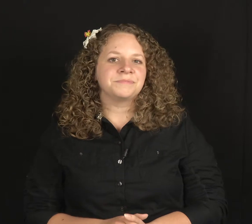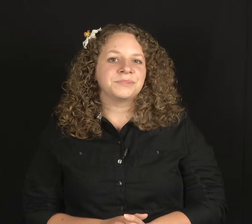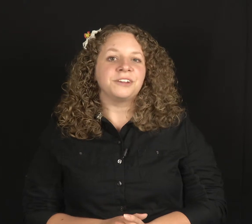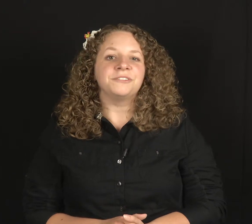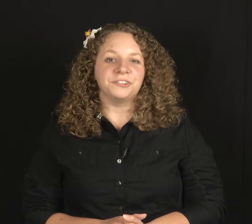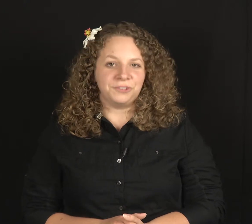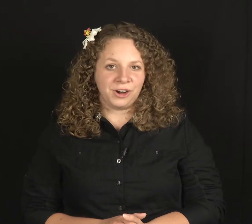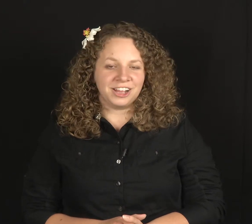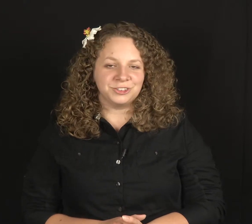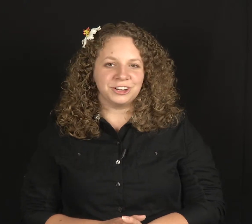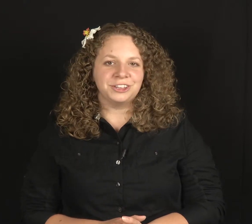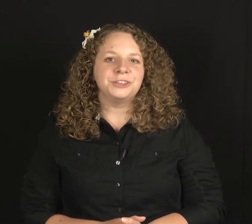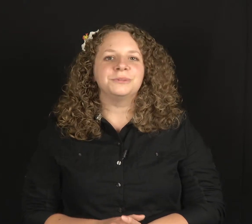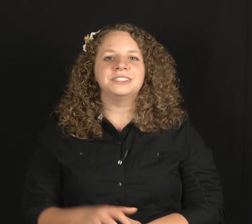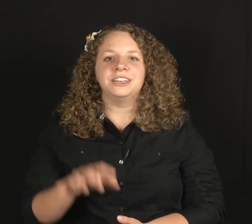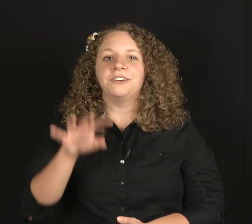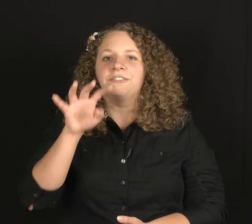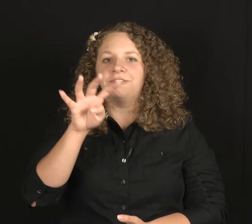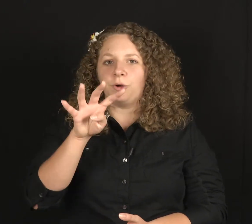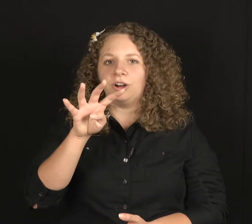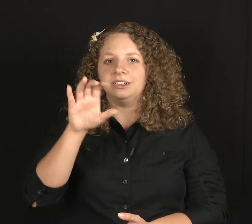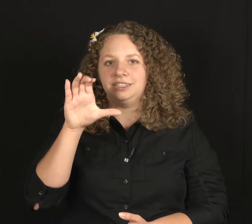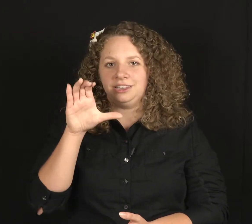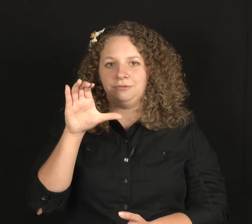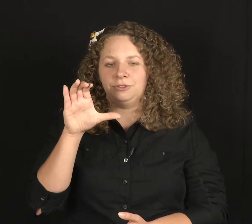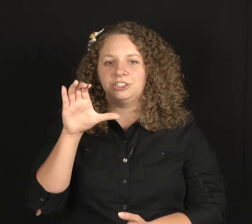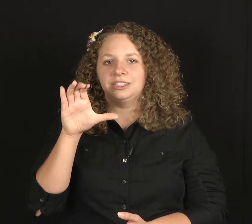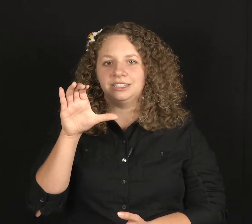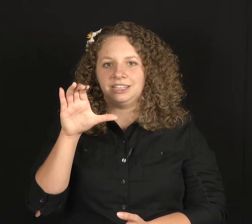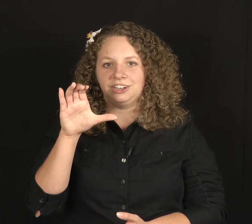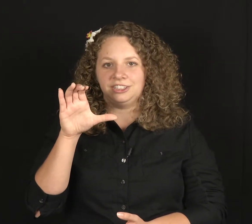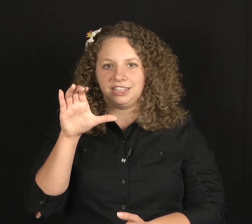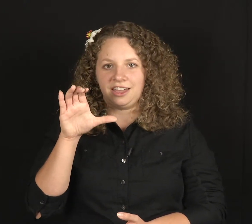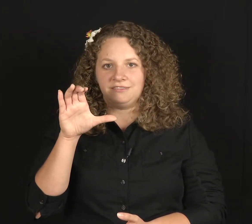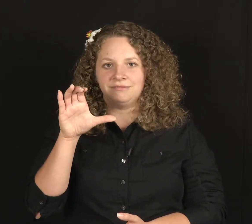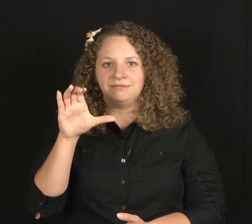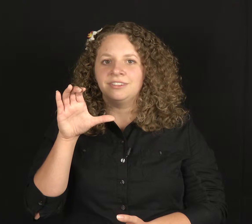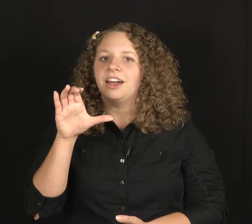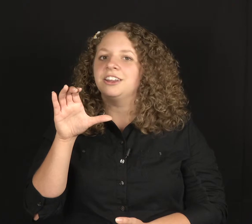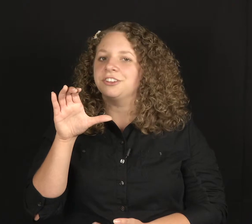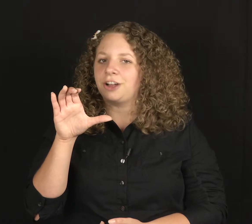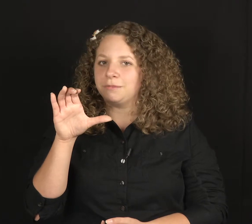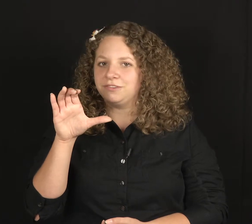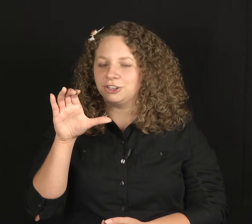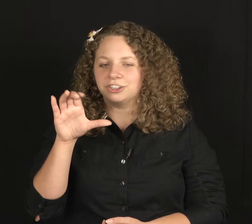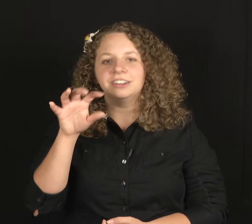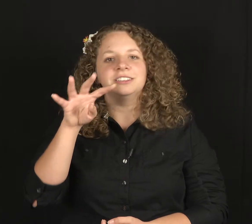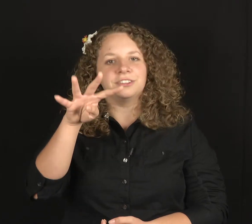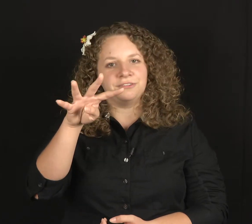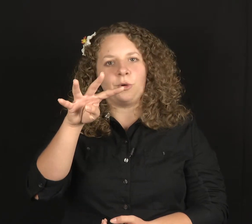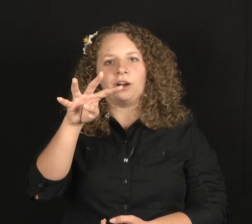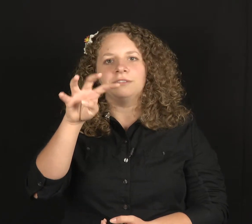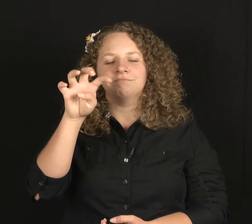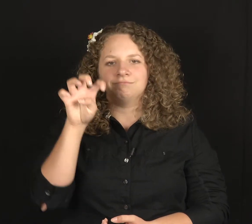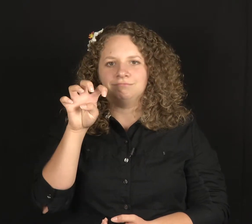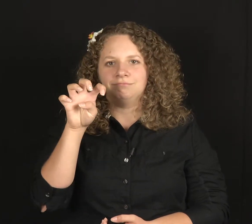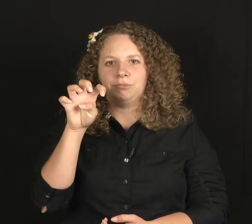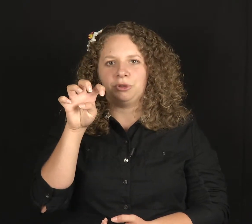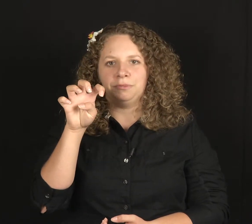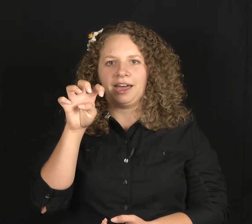For four hundred, you will see four C, which is the standard sign. Another common version is the four, pulled back.